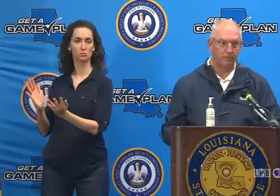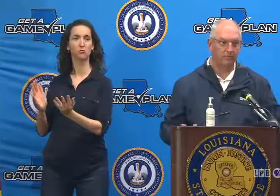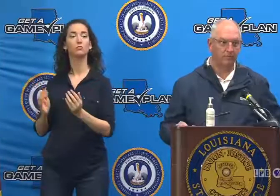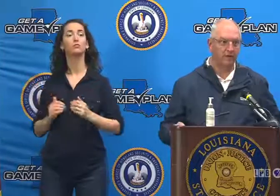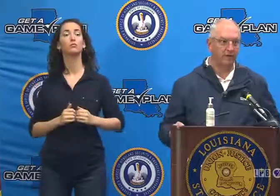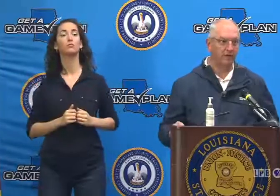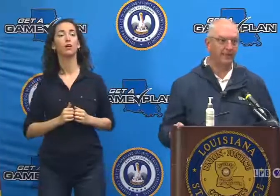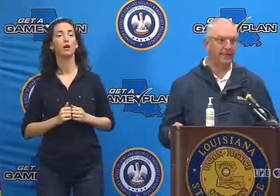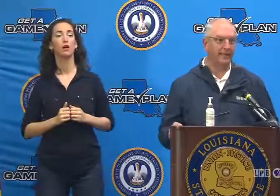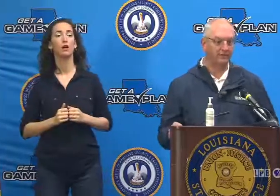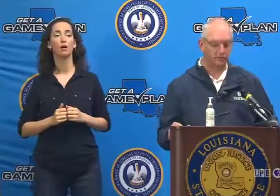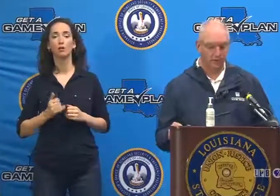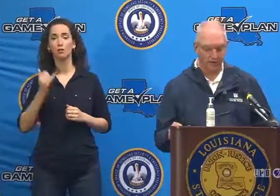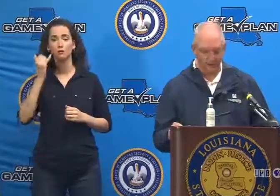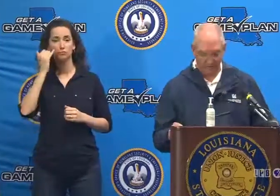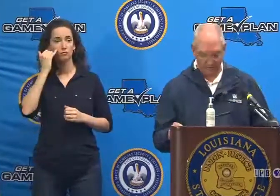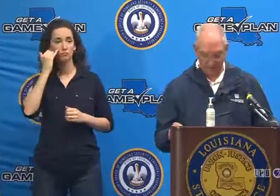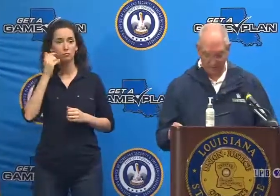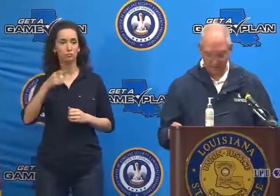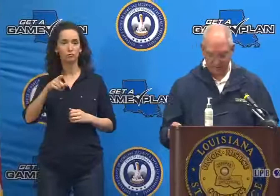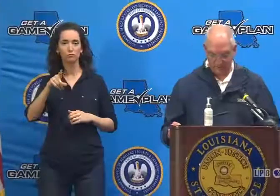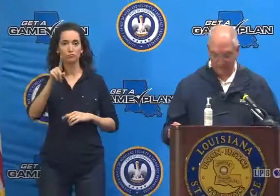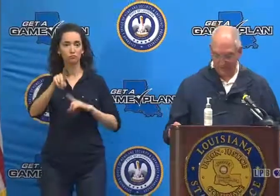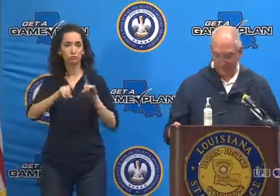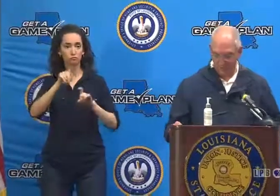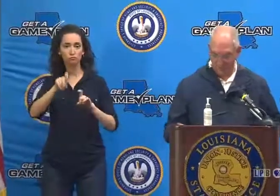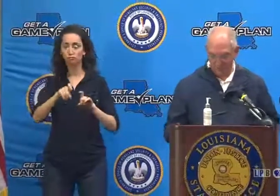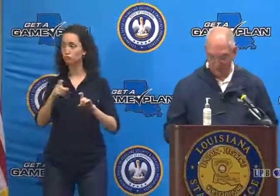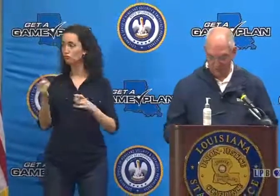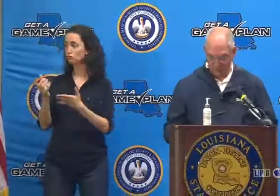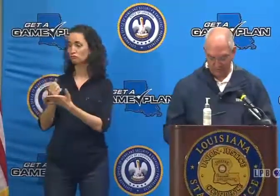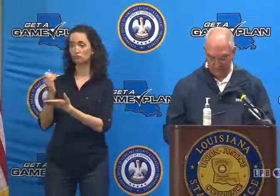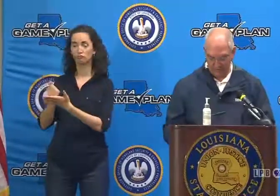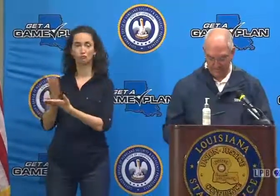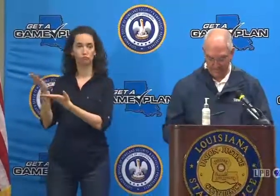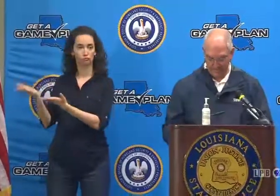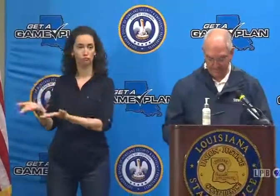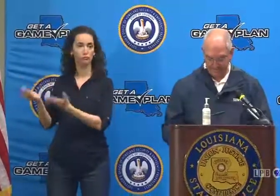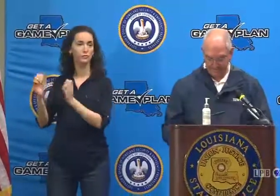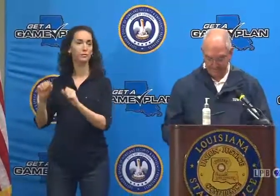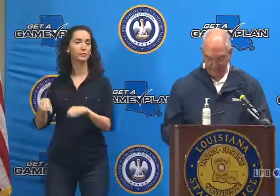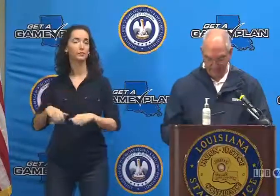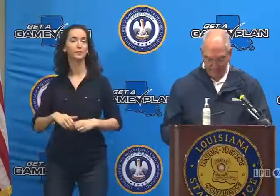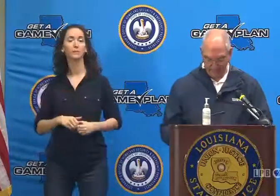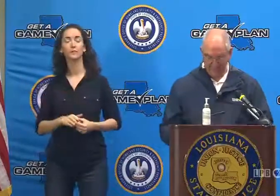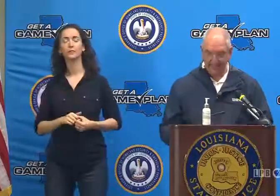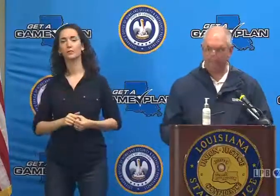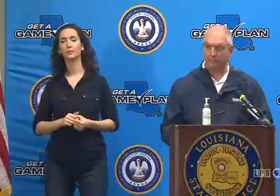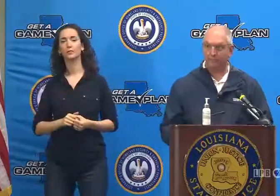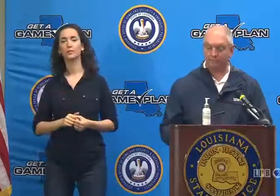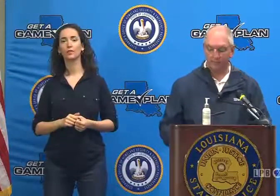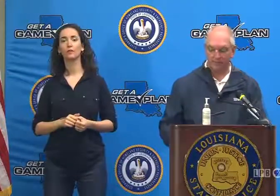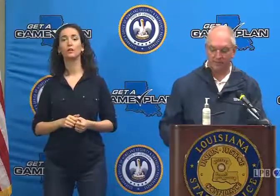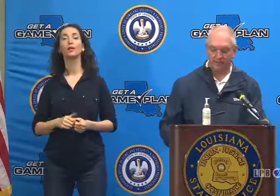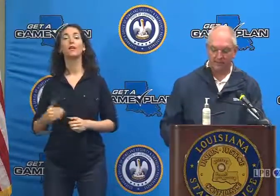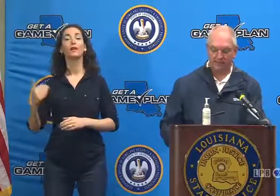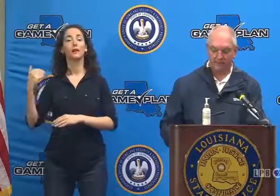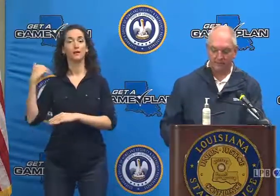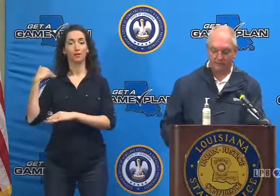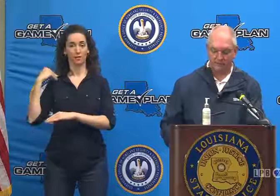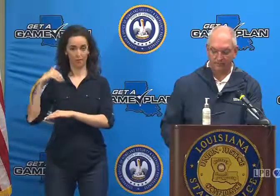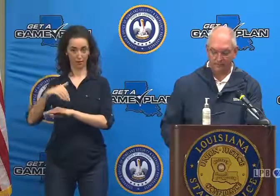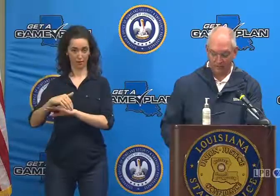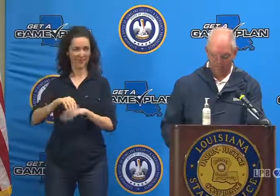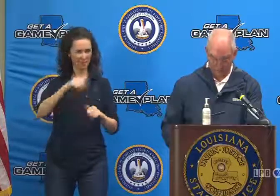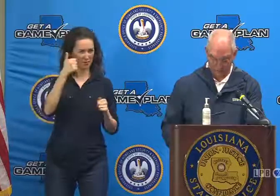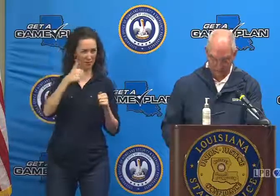available at the end should you have any questions that you want to direct towards them. Last night, President Biden